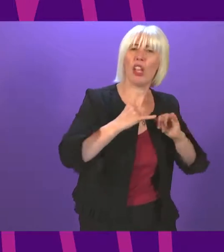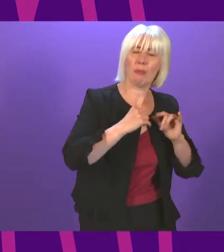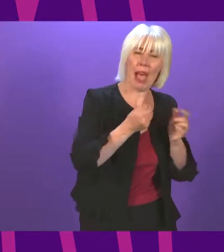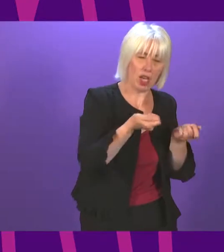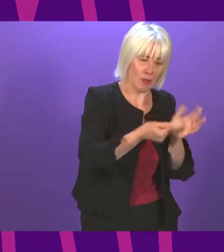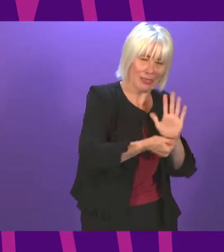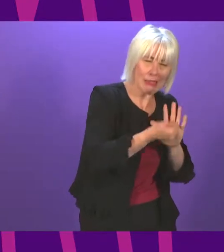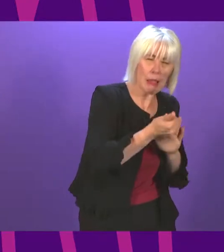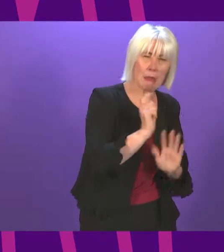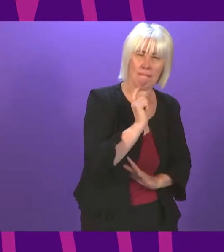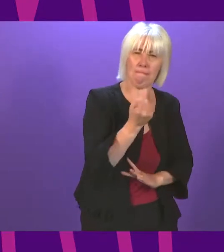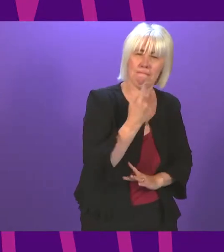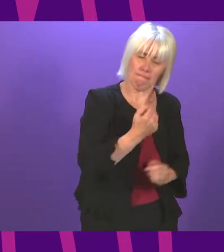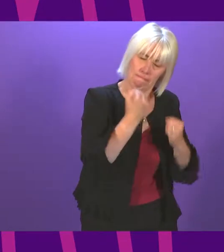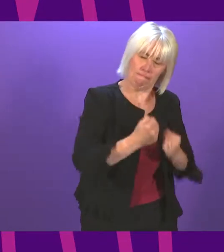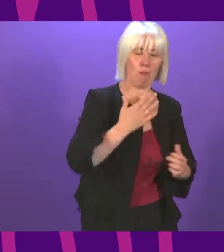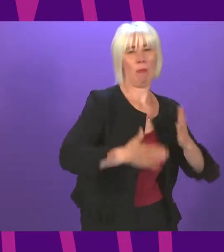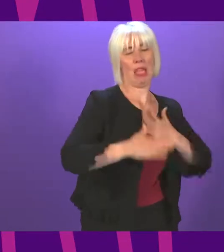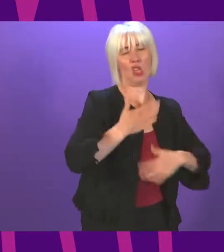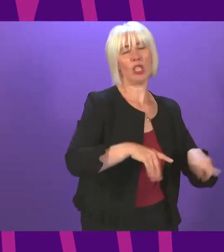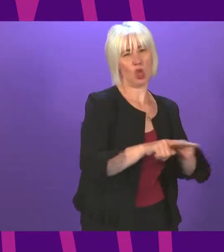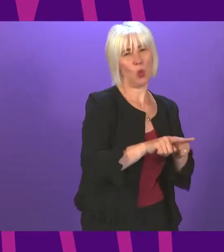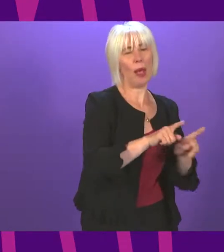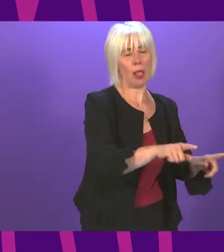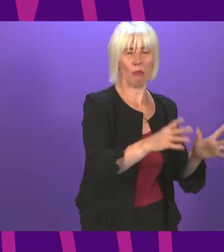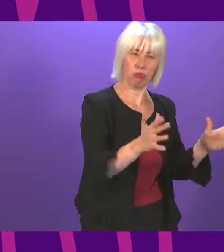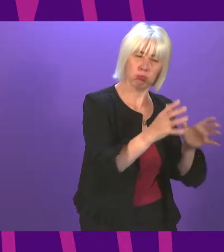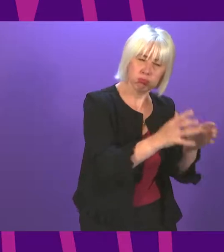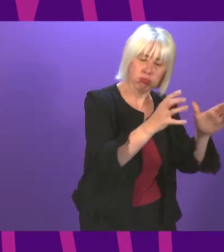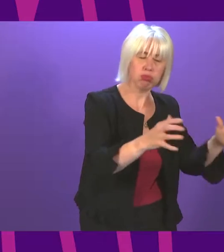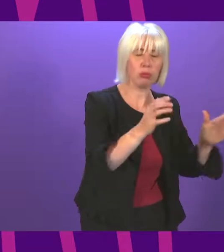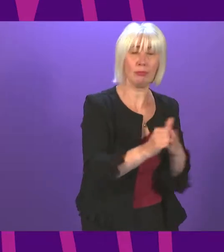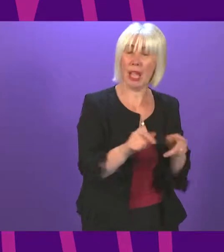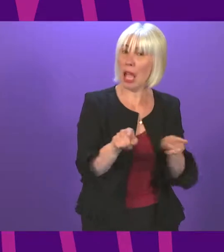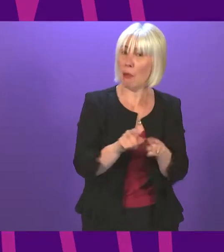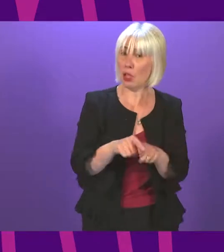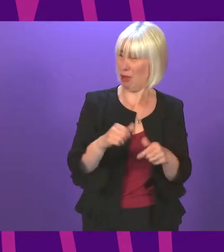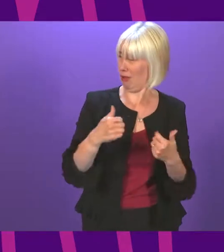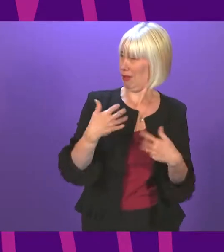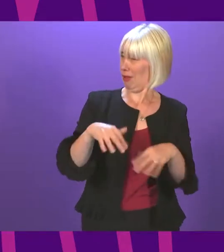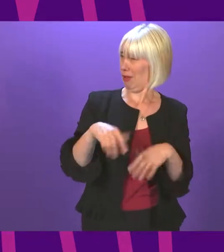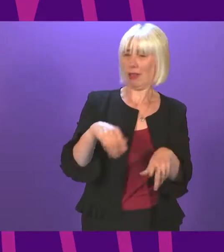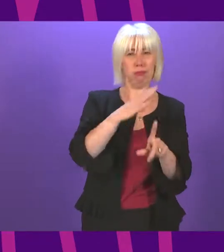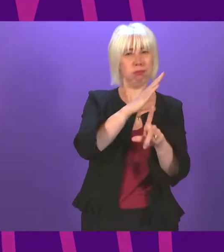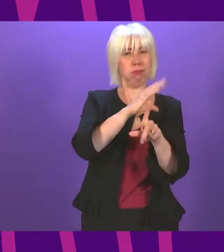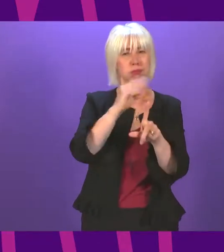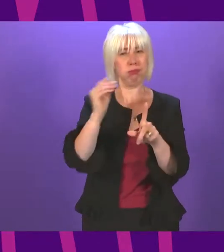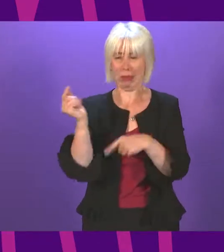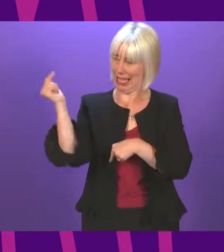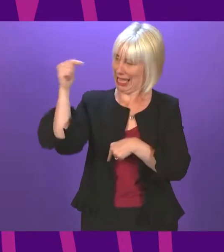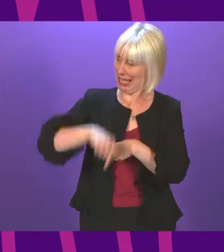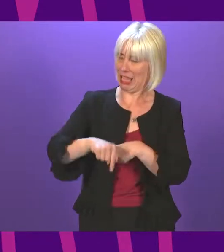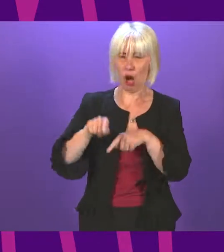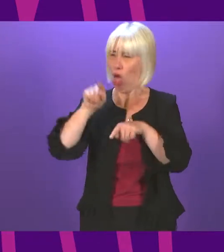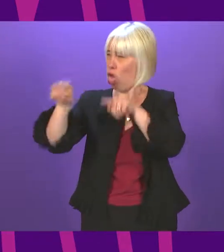stubborn determination. I should say briefly, President Officer, that it's quite extraordinary to see the Tories come to this chamber today to accuse